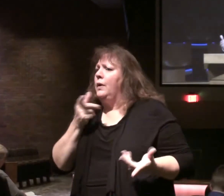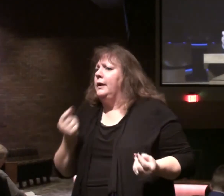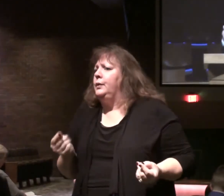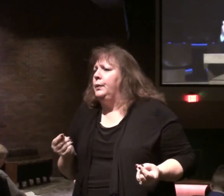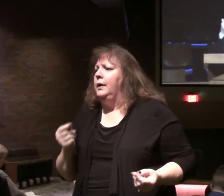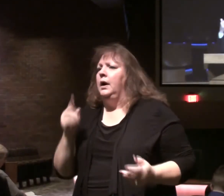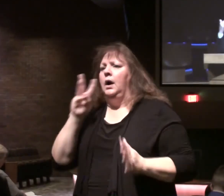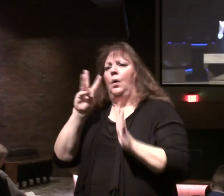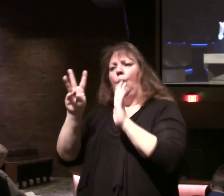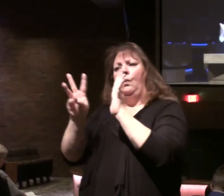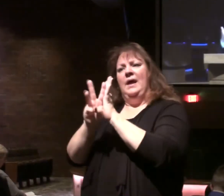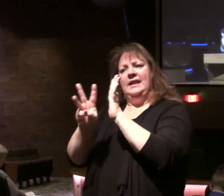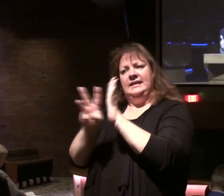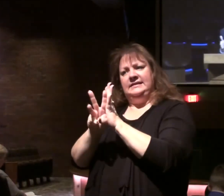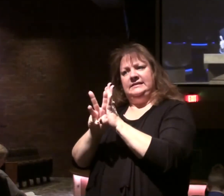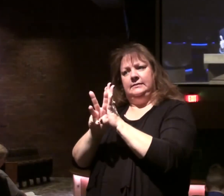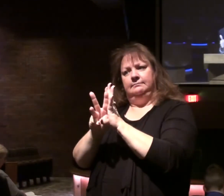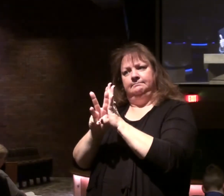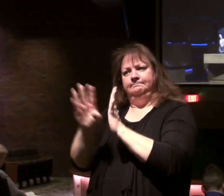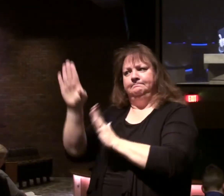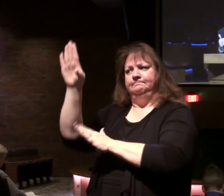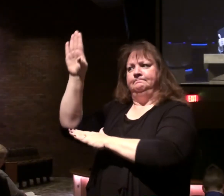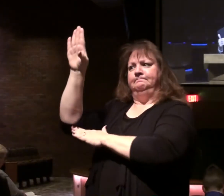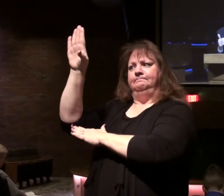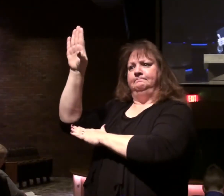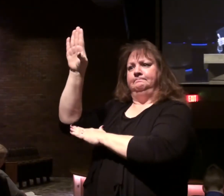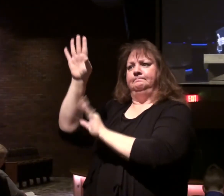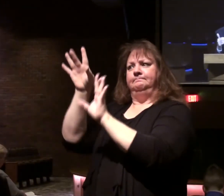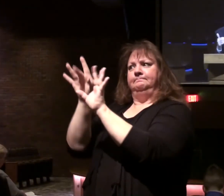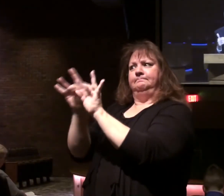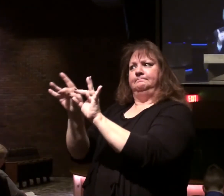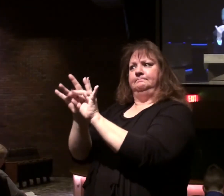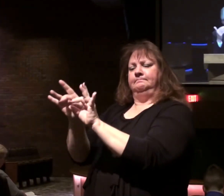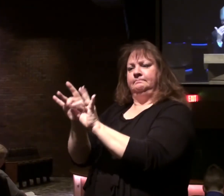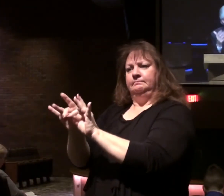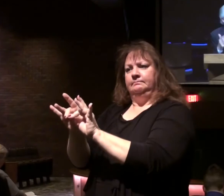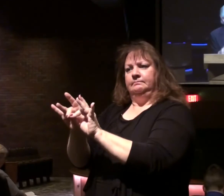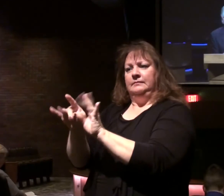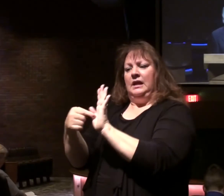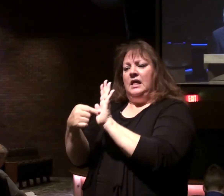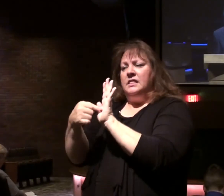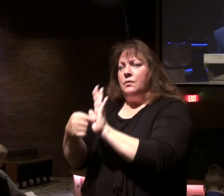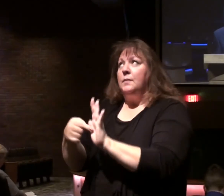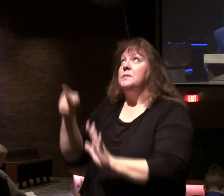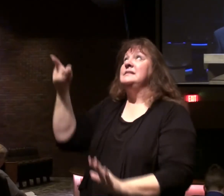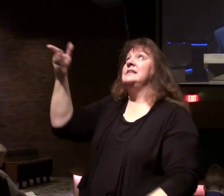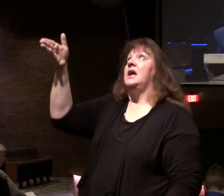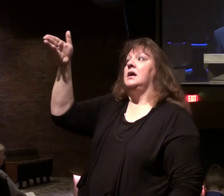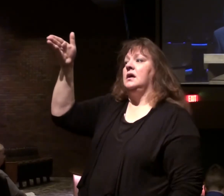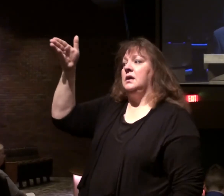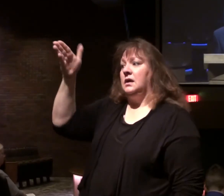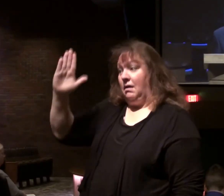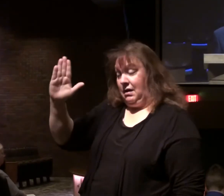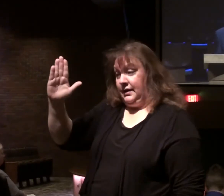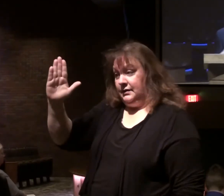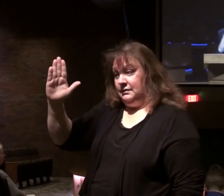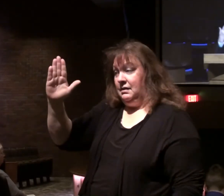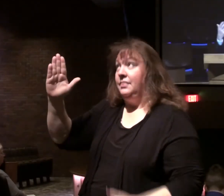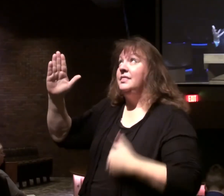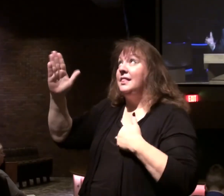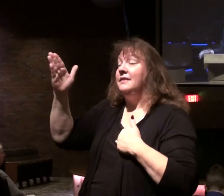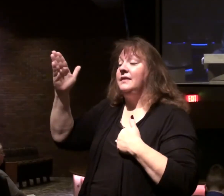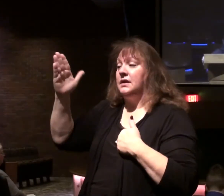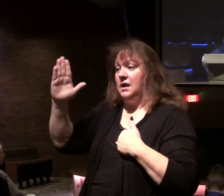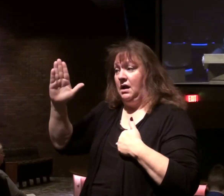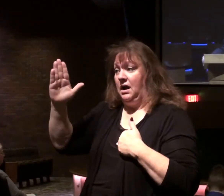They are going to be there to testify and represent the living God. They'll